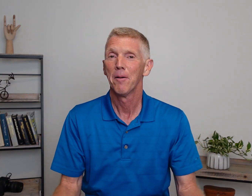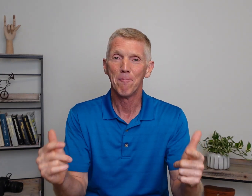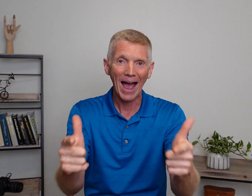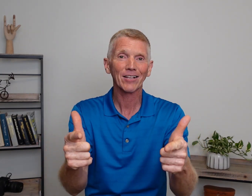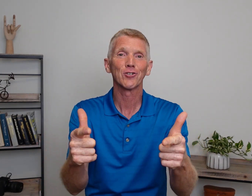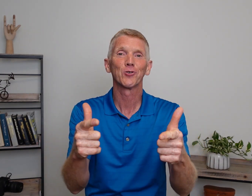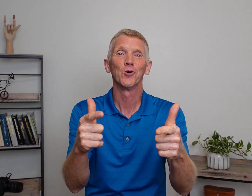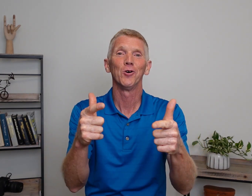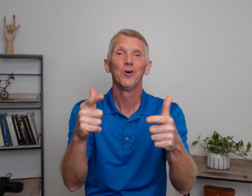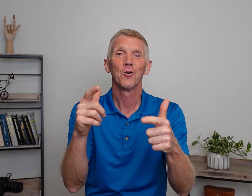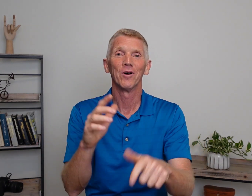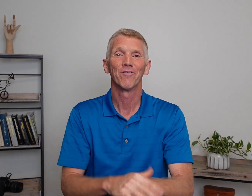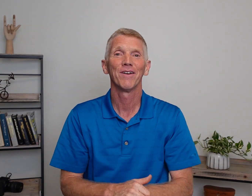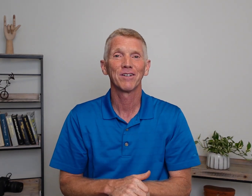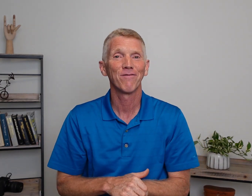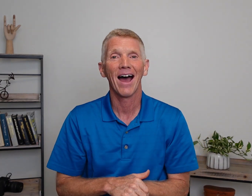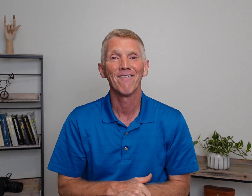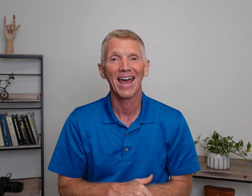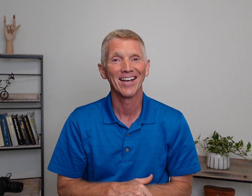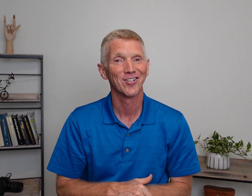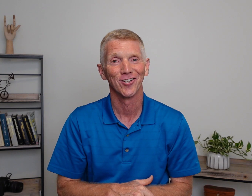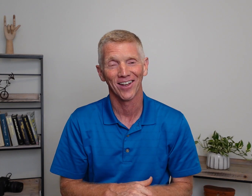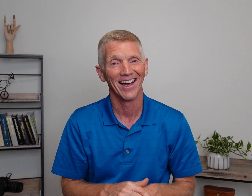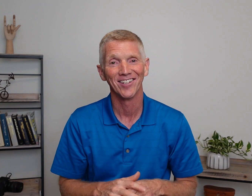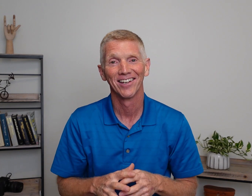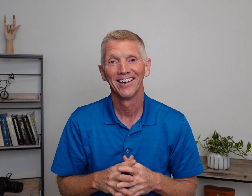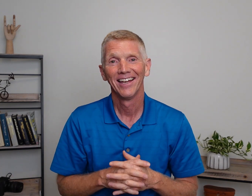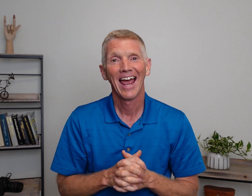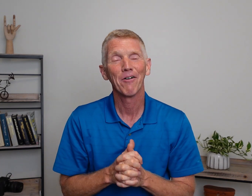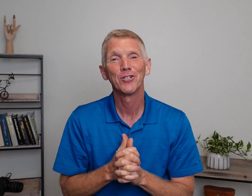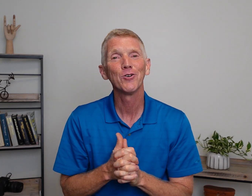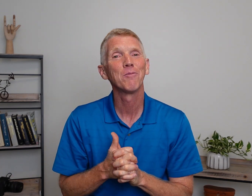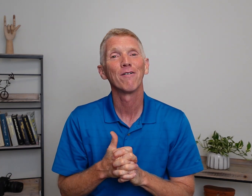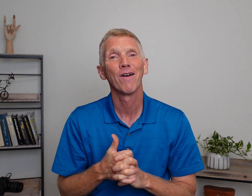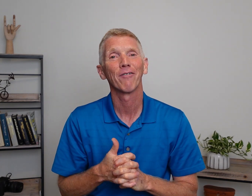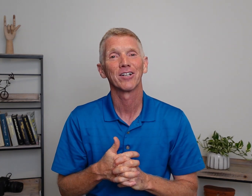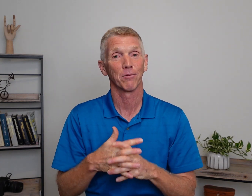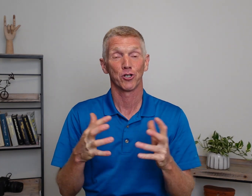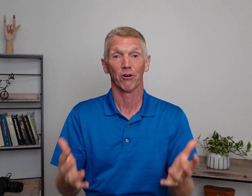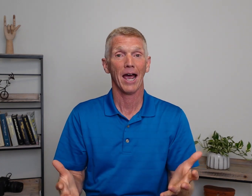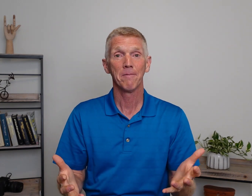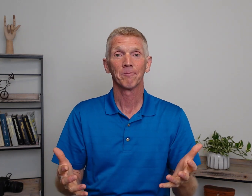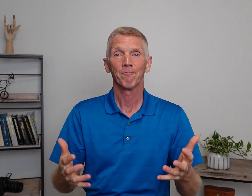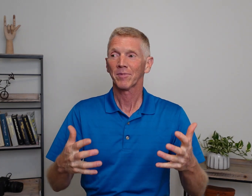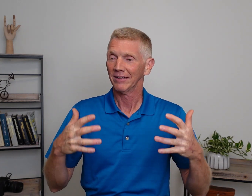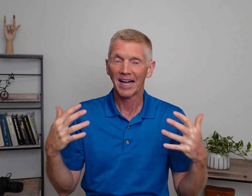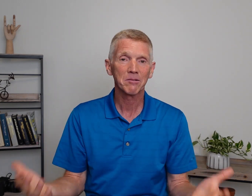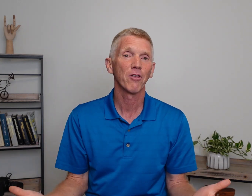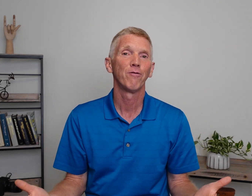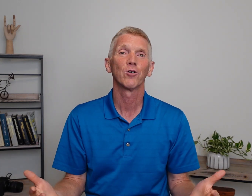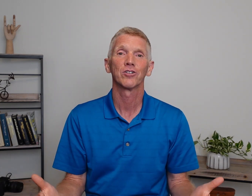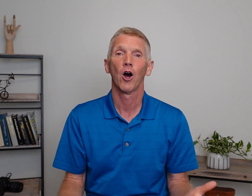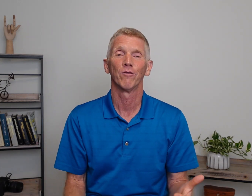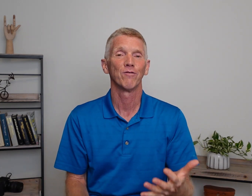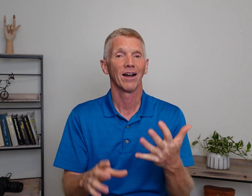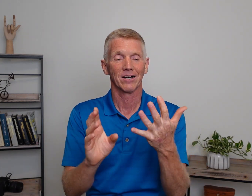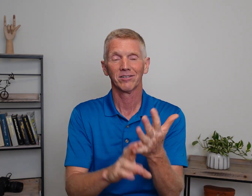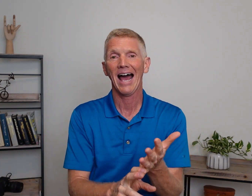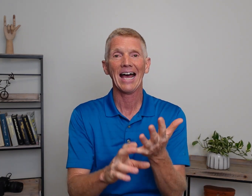Back to school with 55 ASL signs. Hey, would you do me a favor and subscribe? Let some other folks know if you've got a class